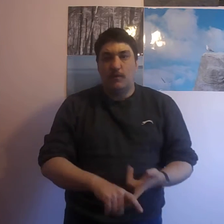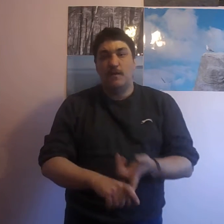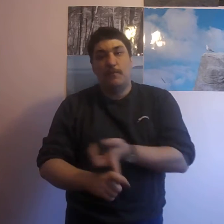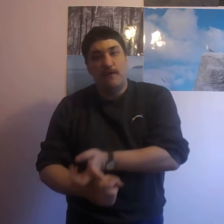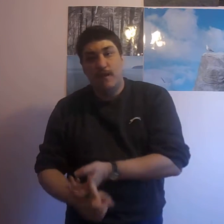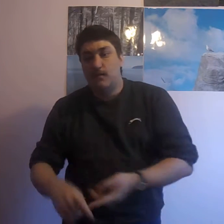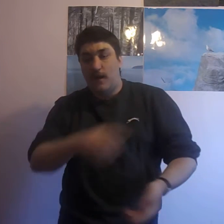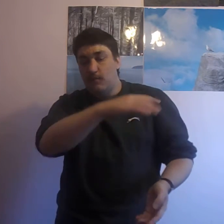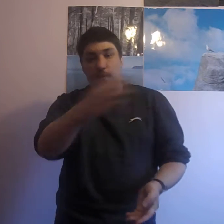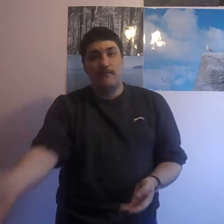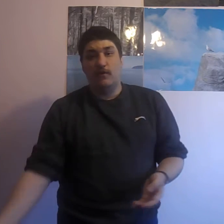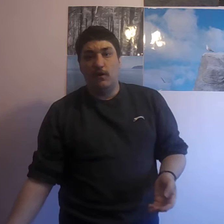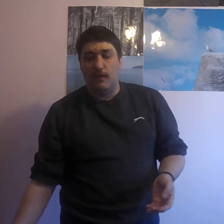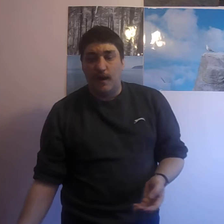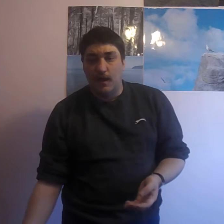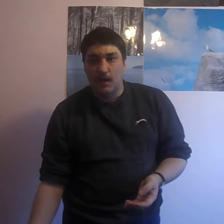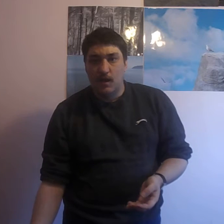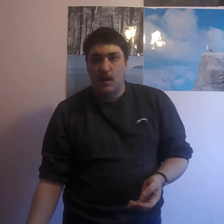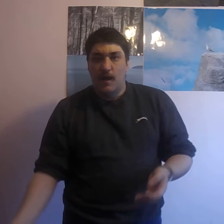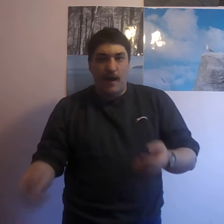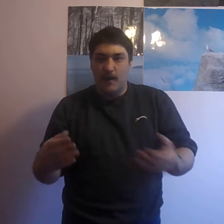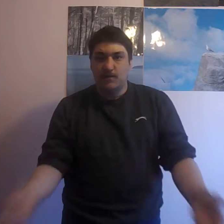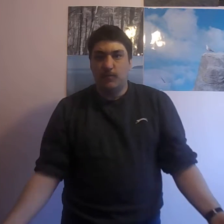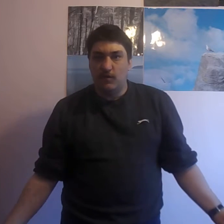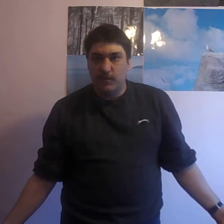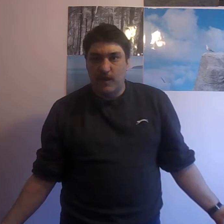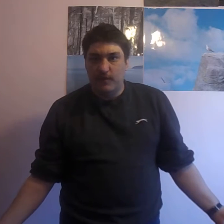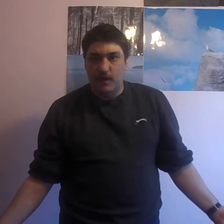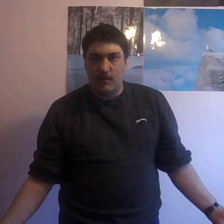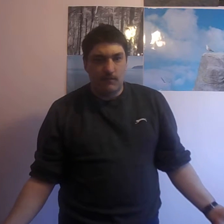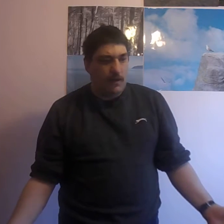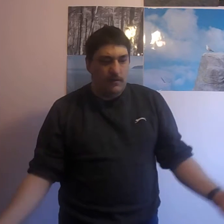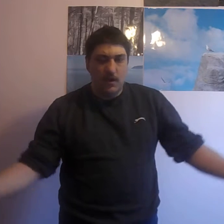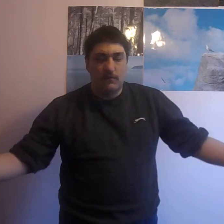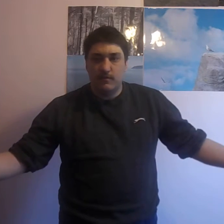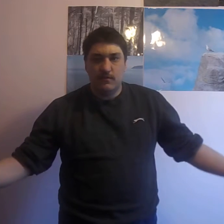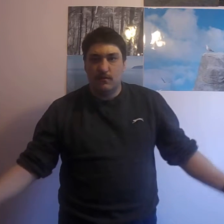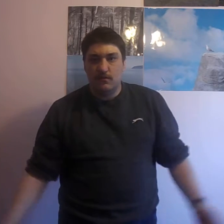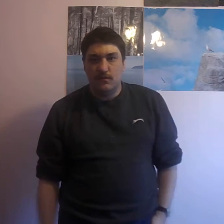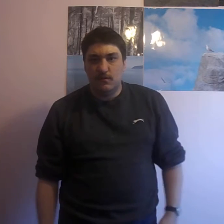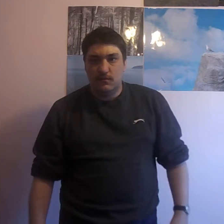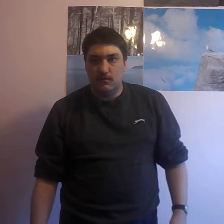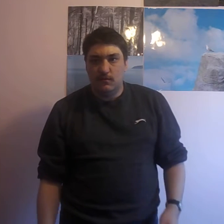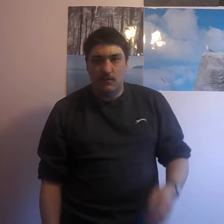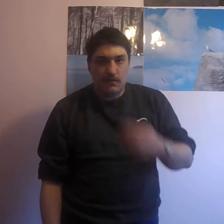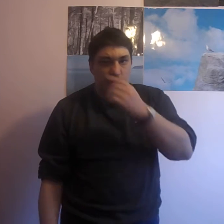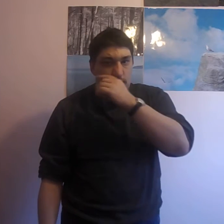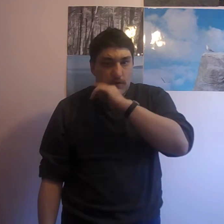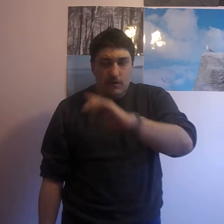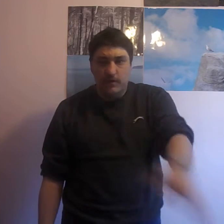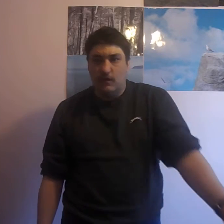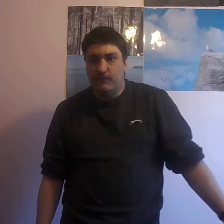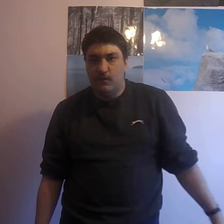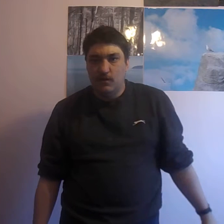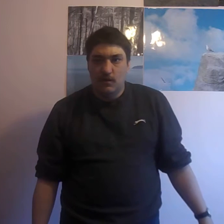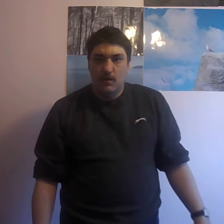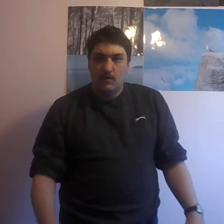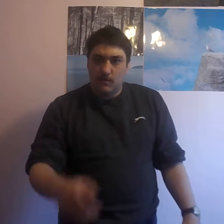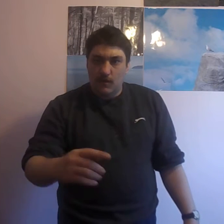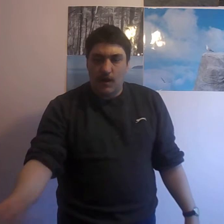me to pay for that. So I was paying for all of that. And I just wasn't having it. I was like no this isn't, this isn't, this is not good enough. So I